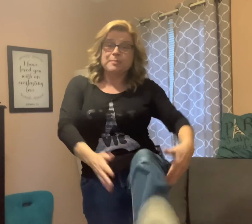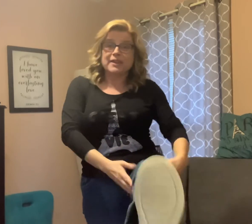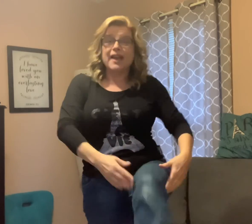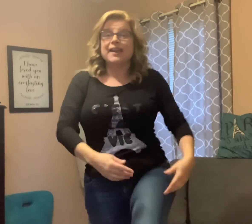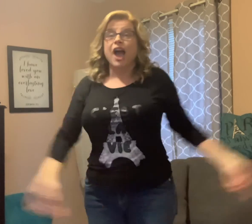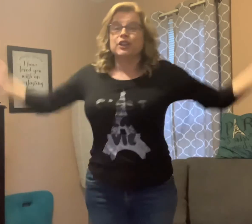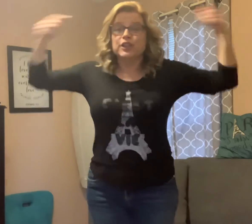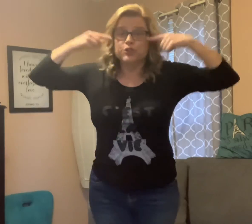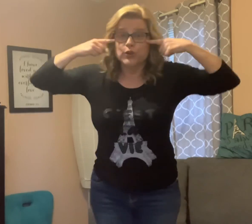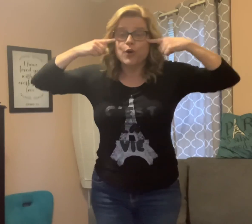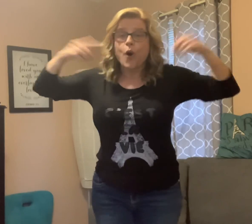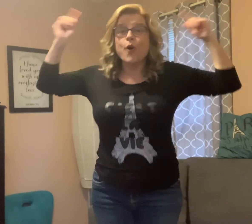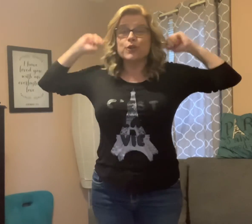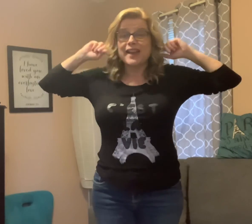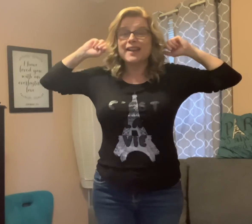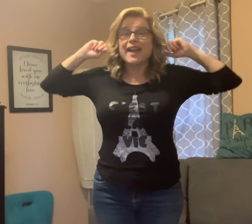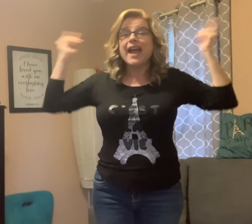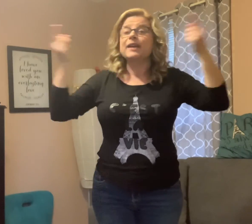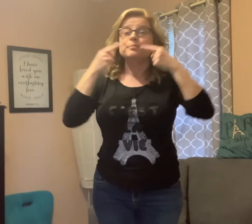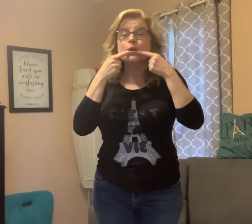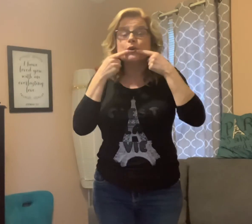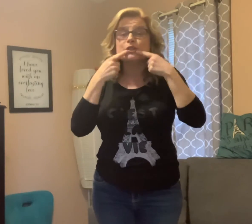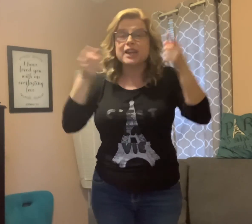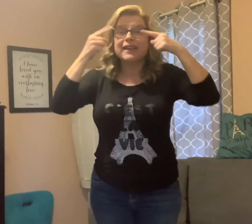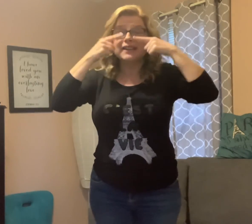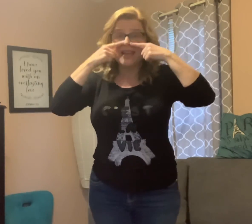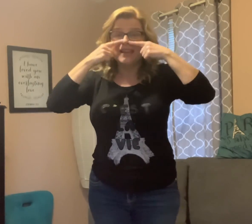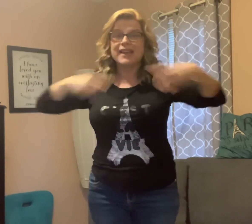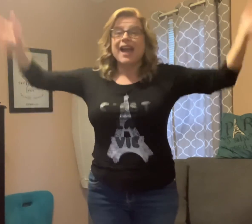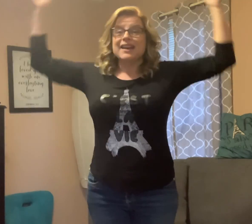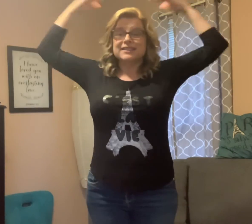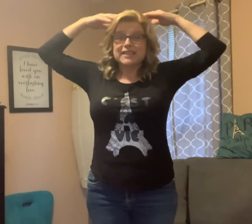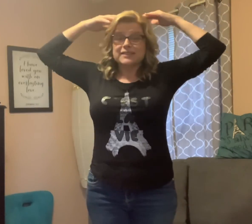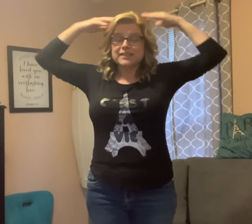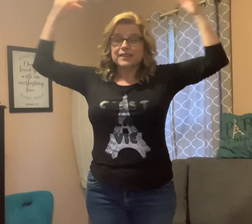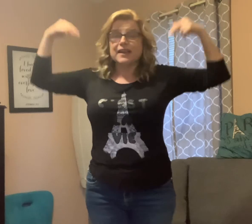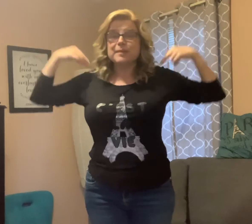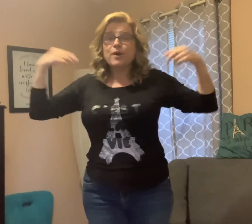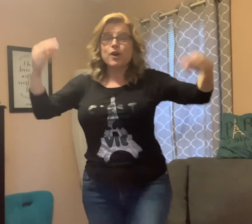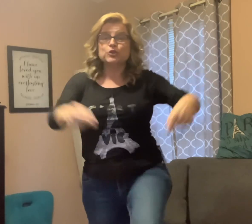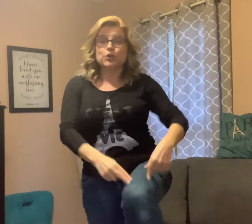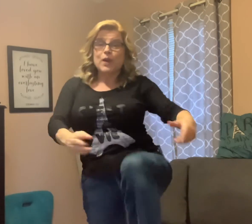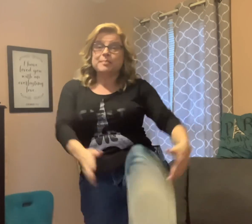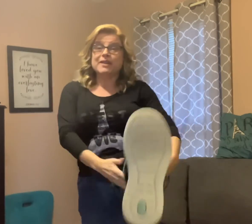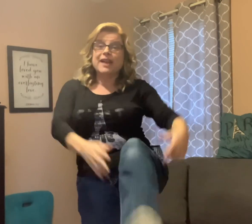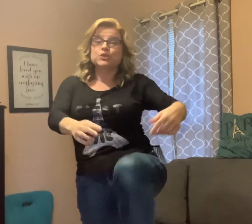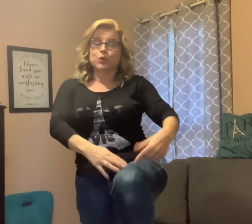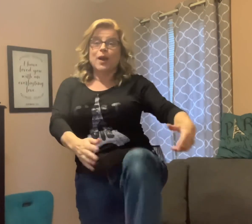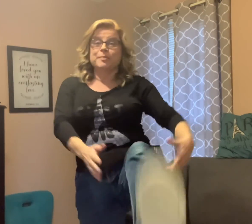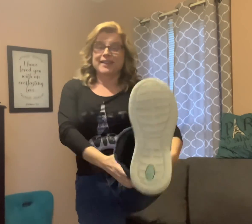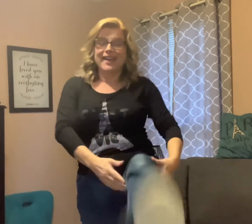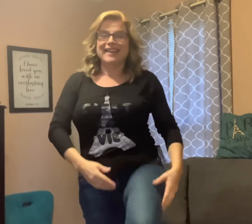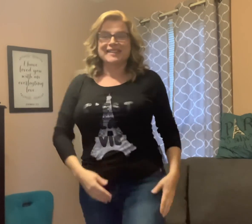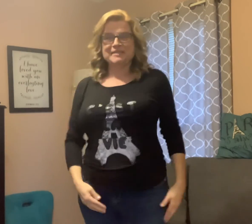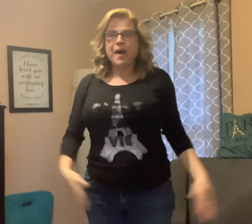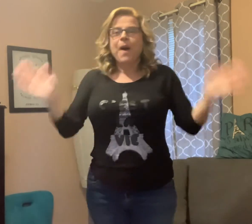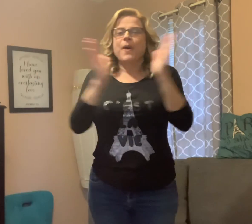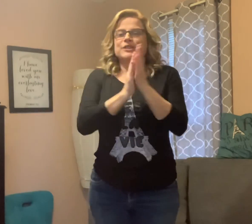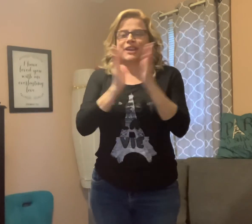épiés, les yeux, au rei, et bouche et nez, tête, épaules, genoux, épiés, genoux, épiés, très